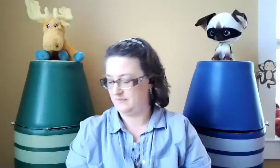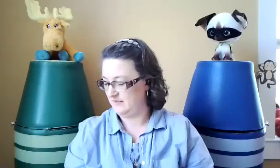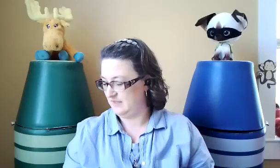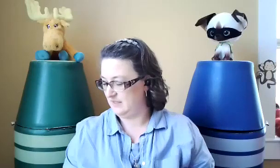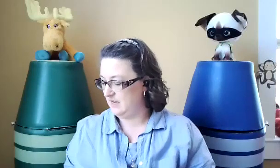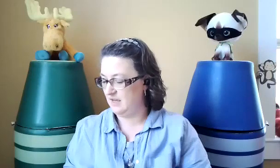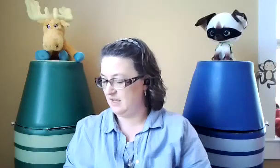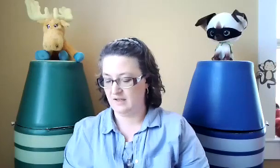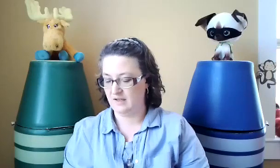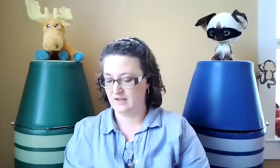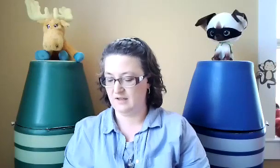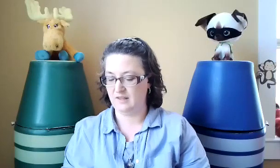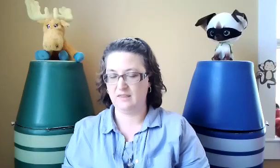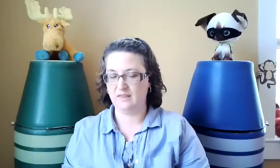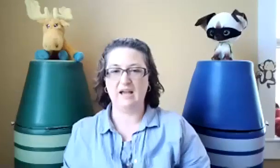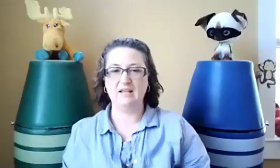The last sign is morning.